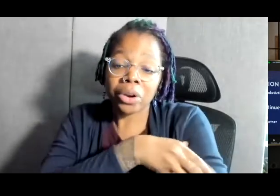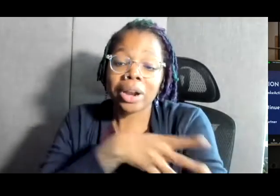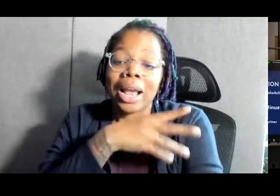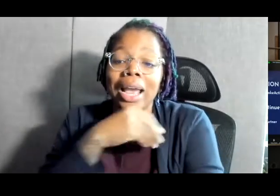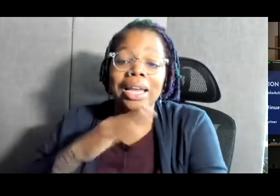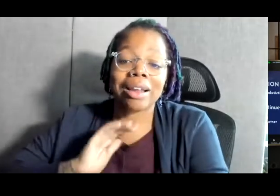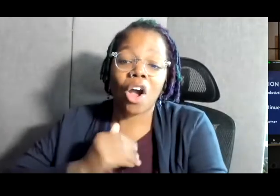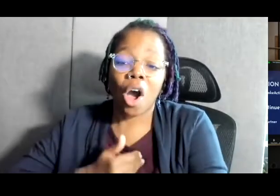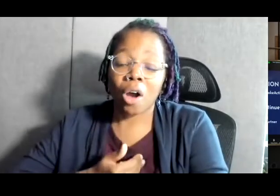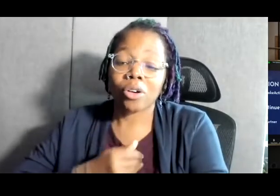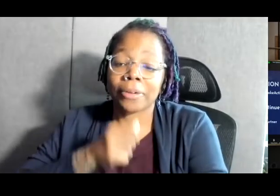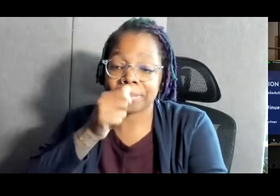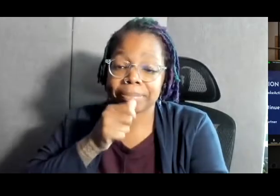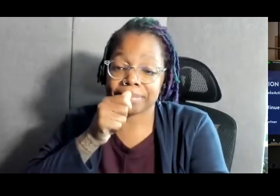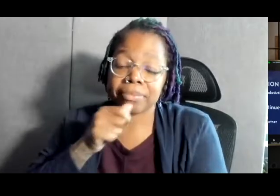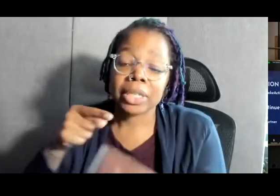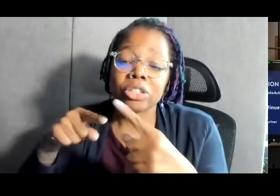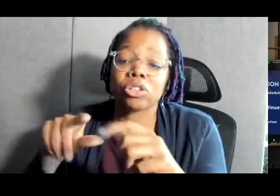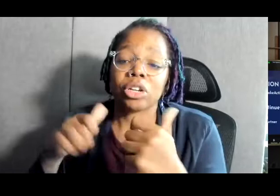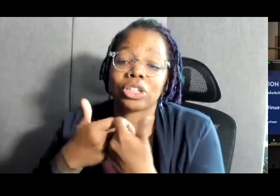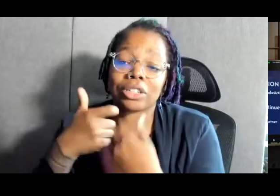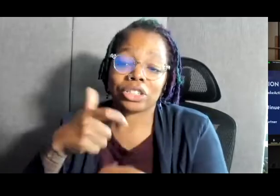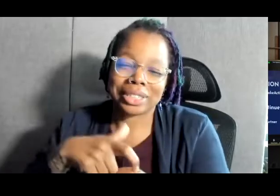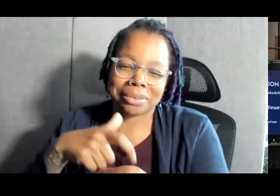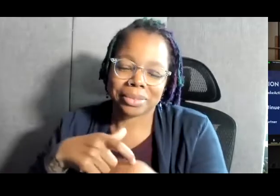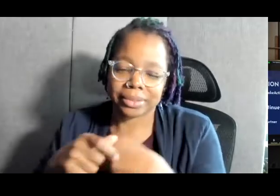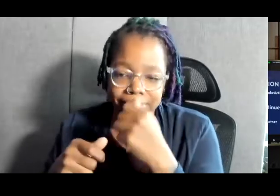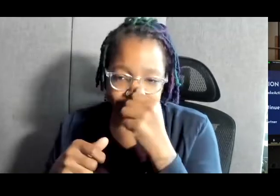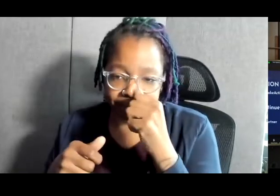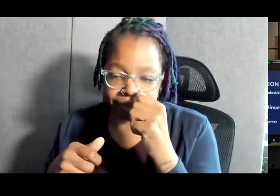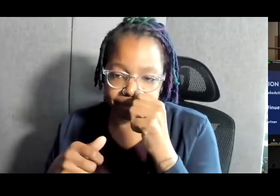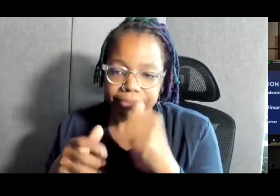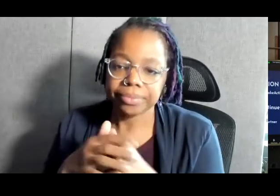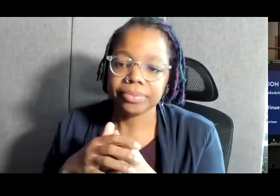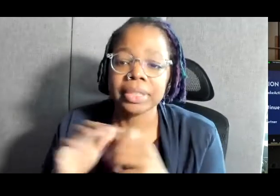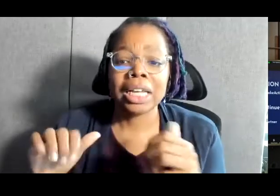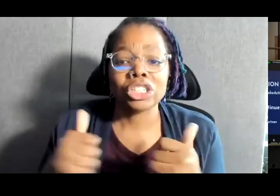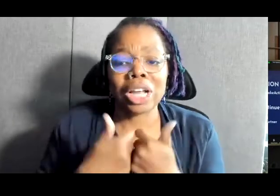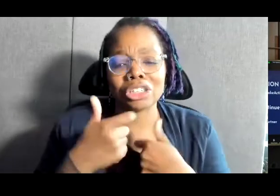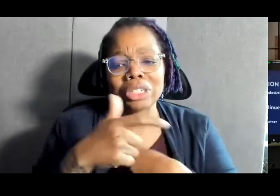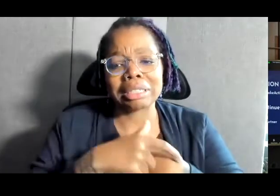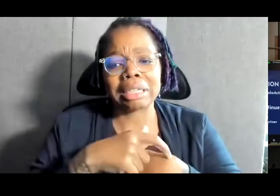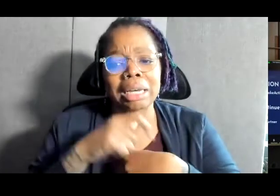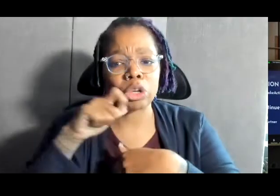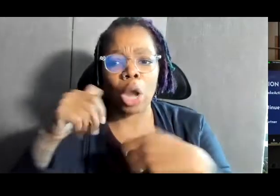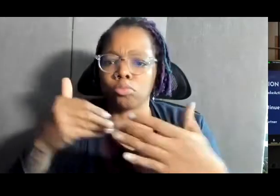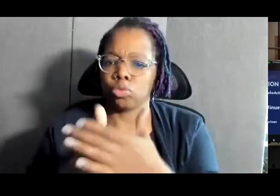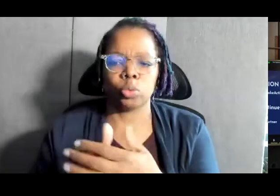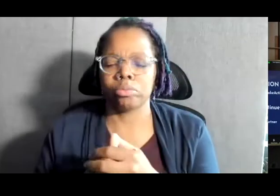resilience during challenging times. These challenging times are not something that we have just faced now.